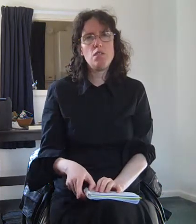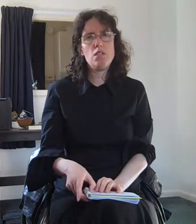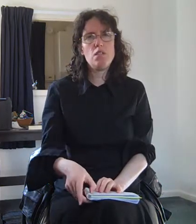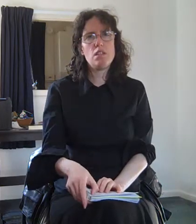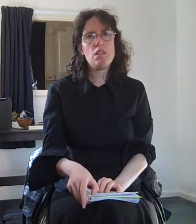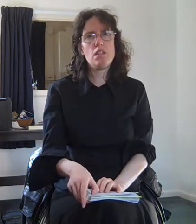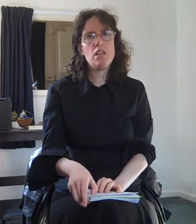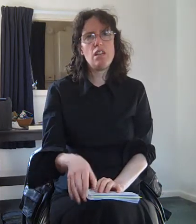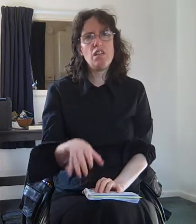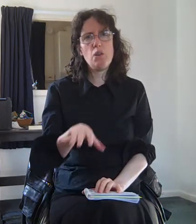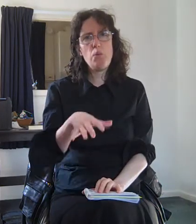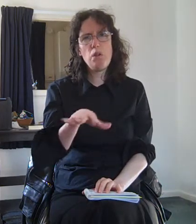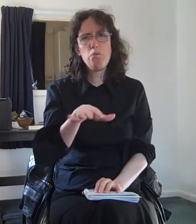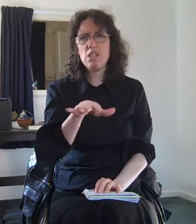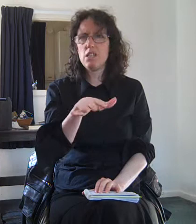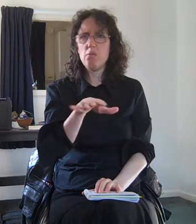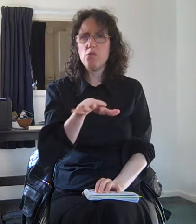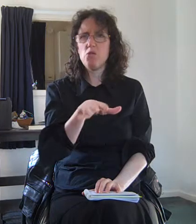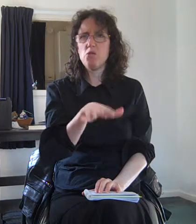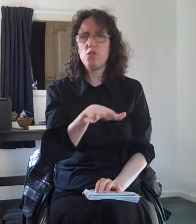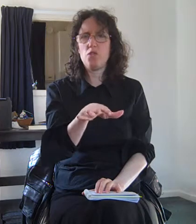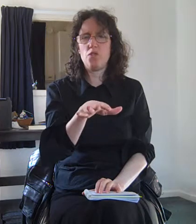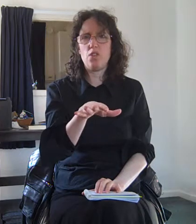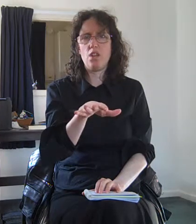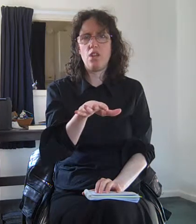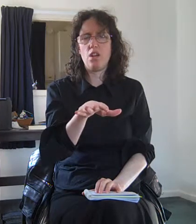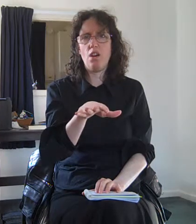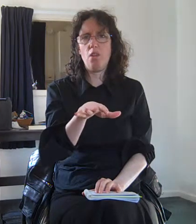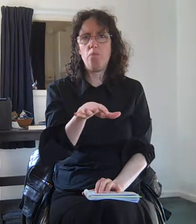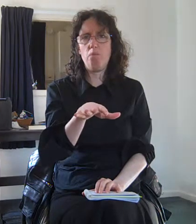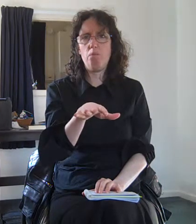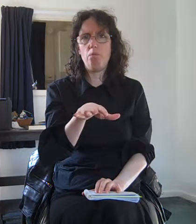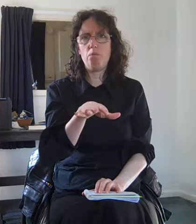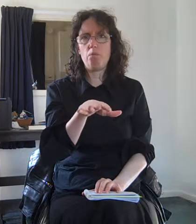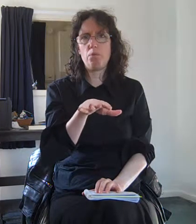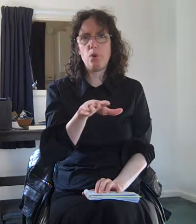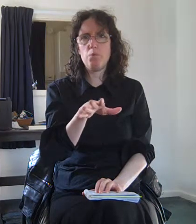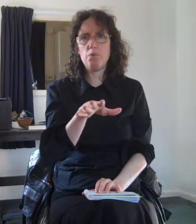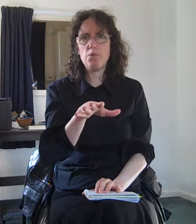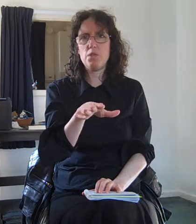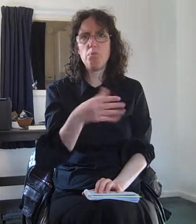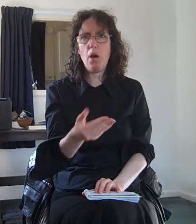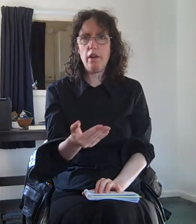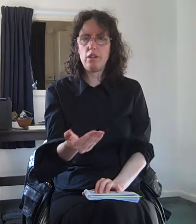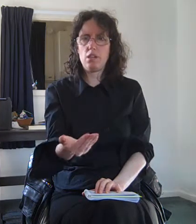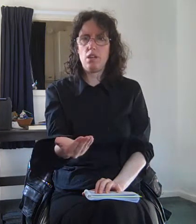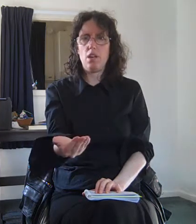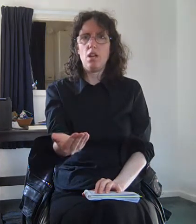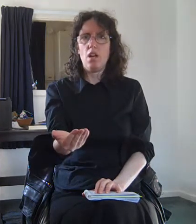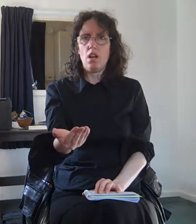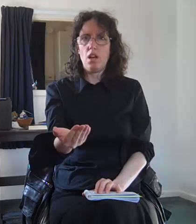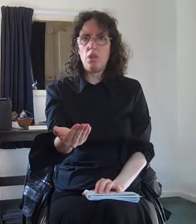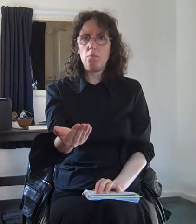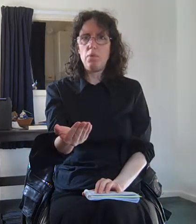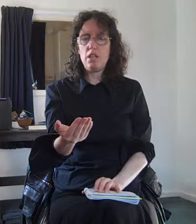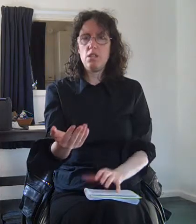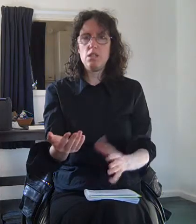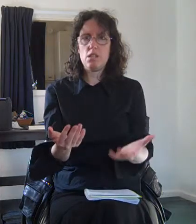that there will be some sort of um problems but because